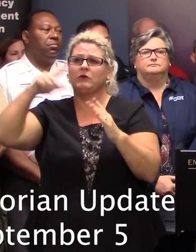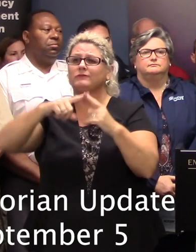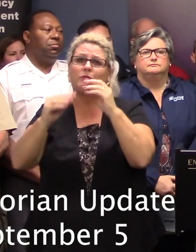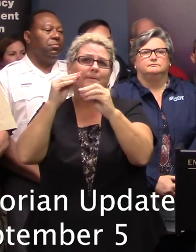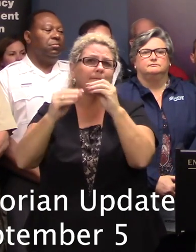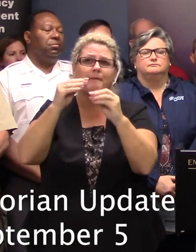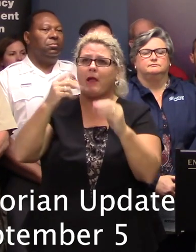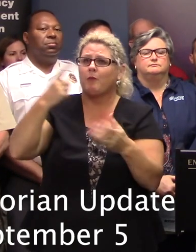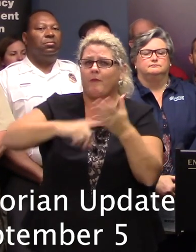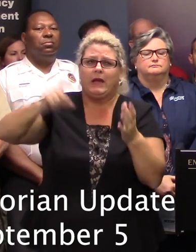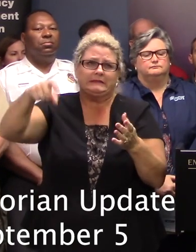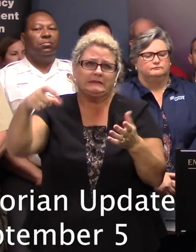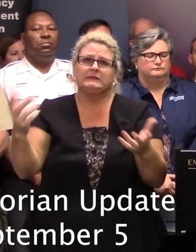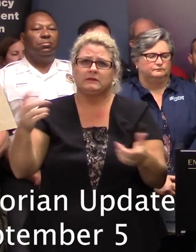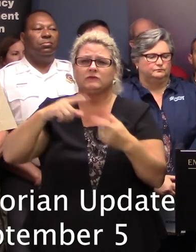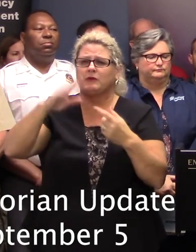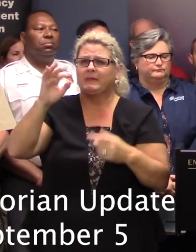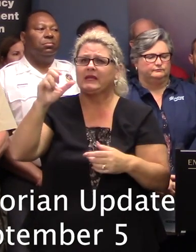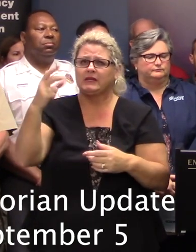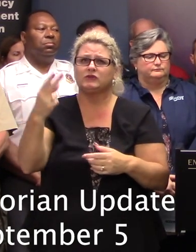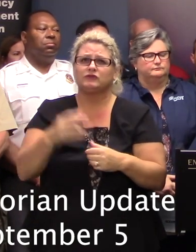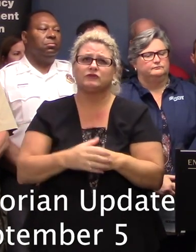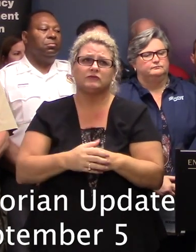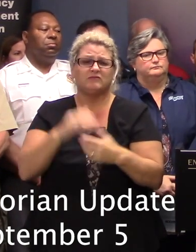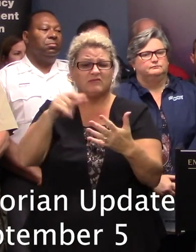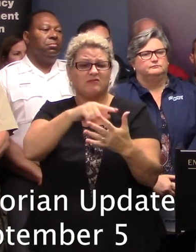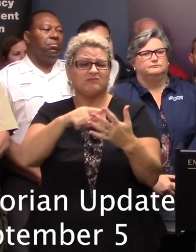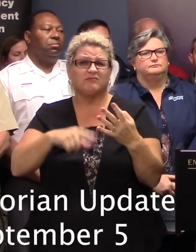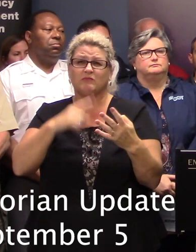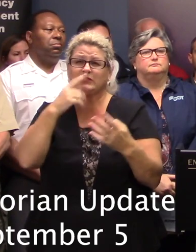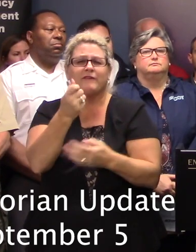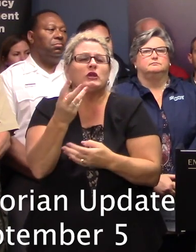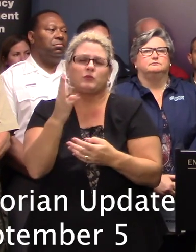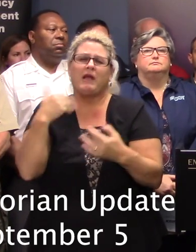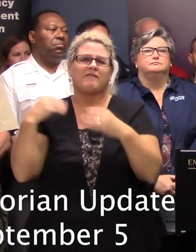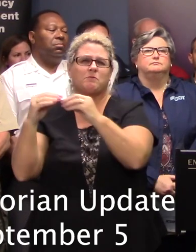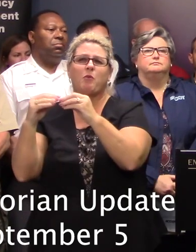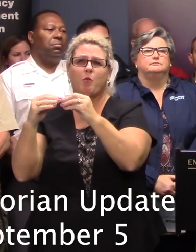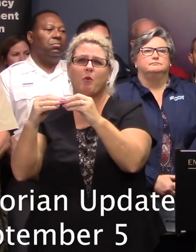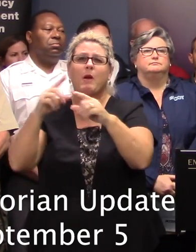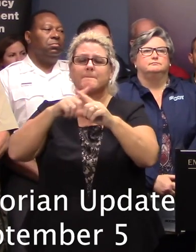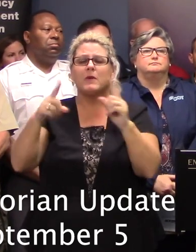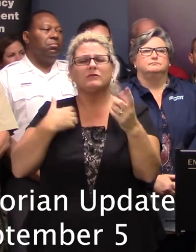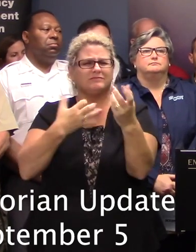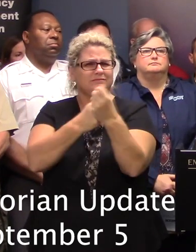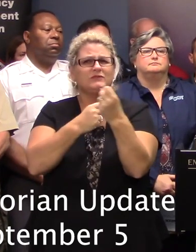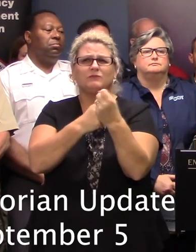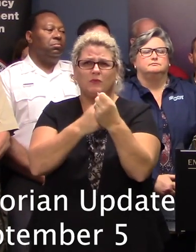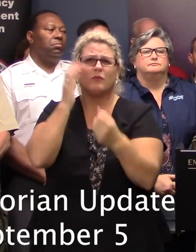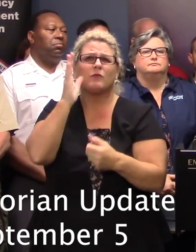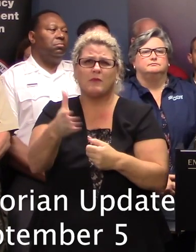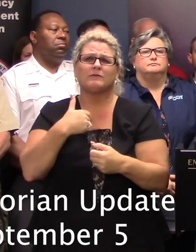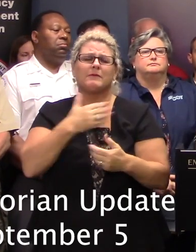whatever damage has been done to our beaches. Those are just a few of our top priorities. We are ready to support however needed, and we really